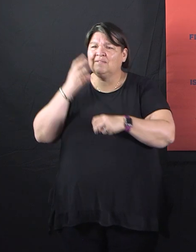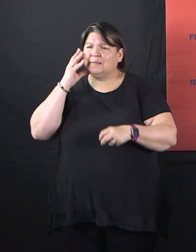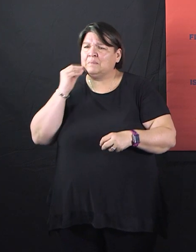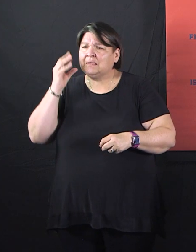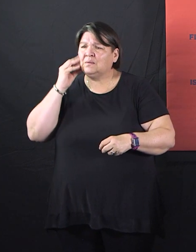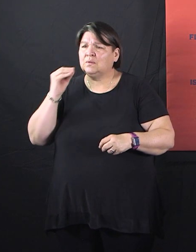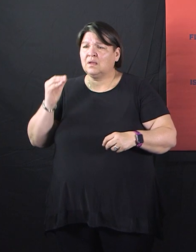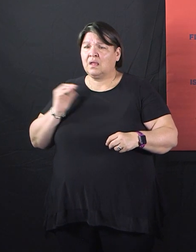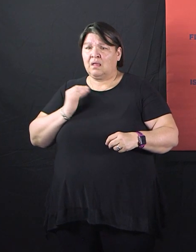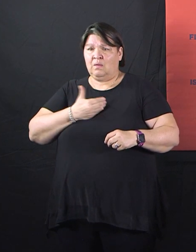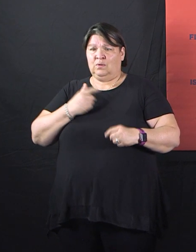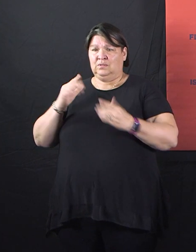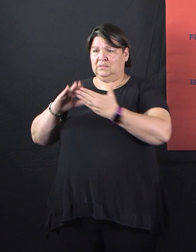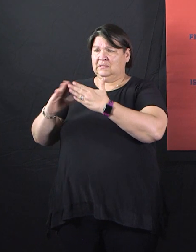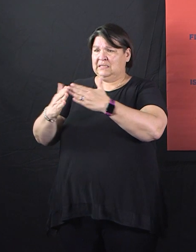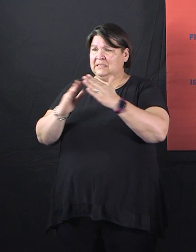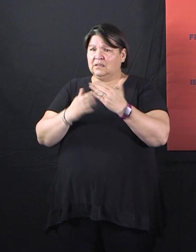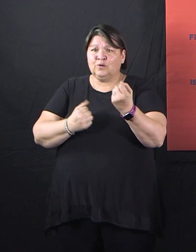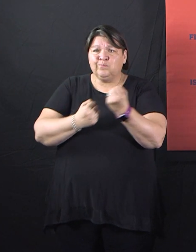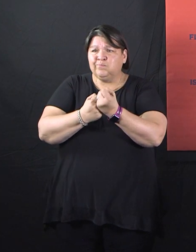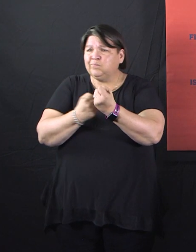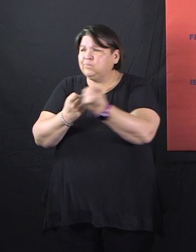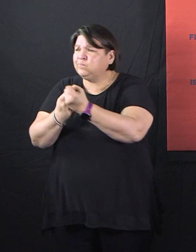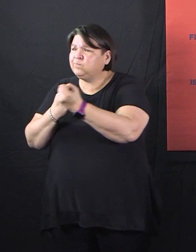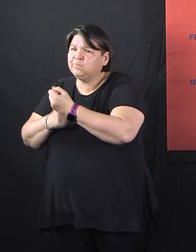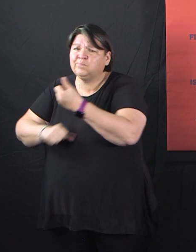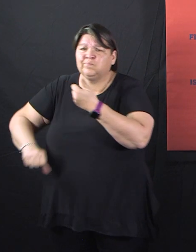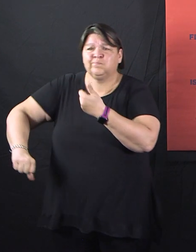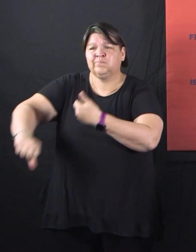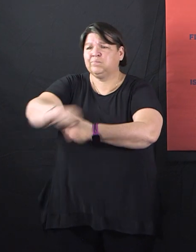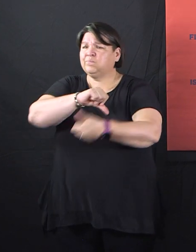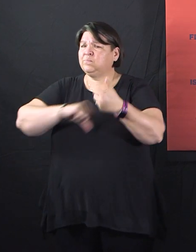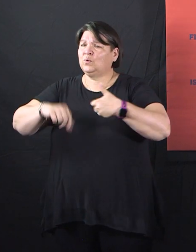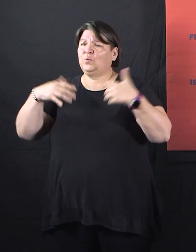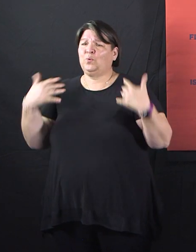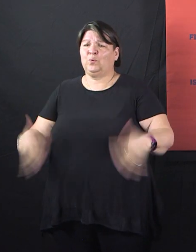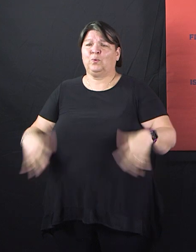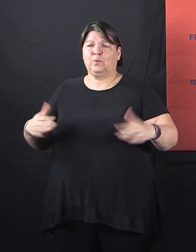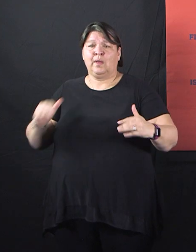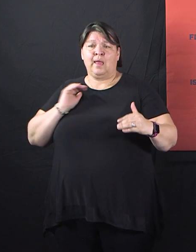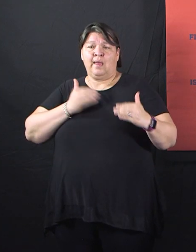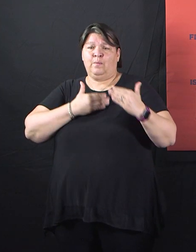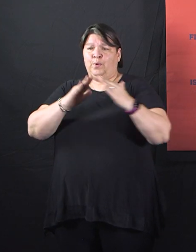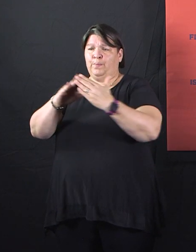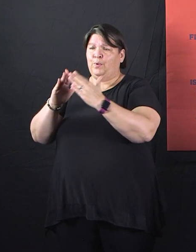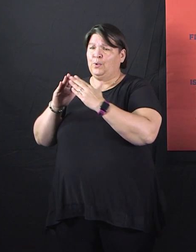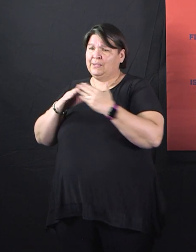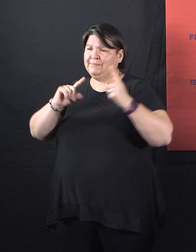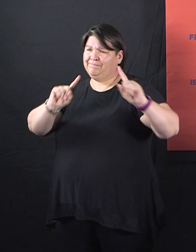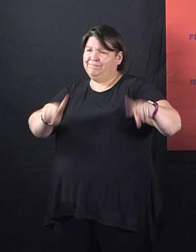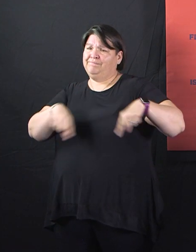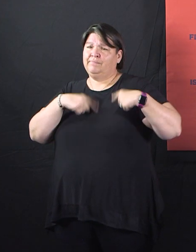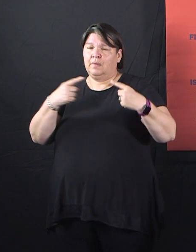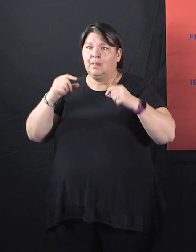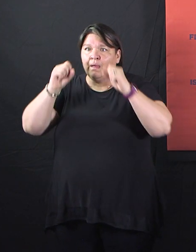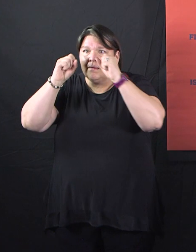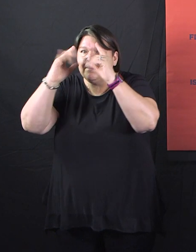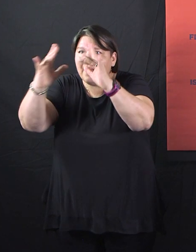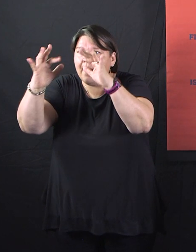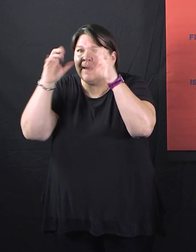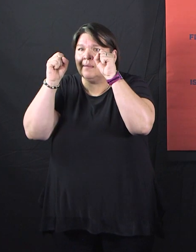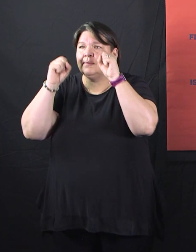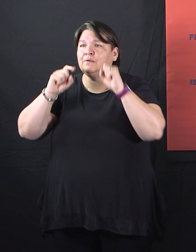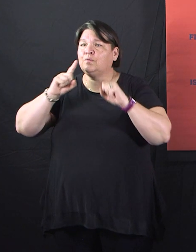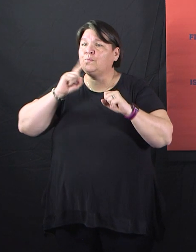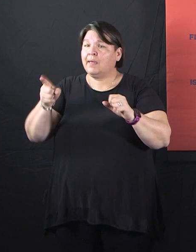Worthian, and I've seen this community do amazing things. Our public libraries are accepting donations from so